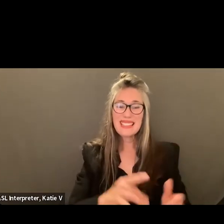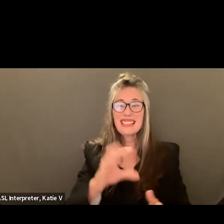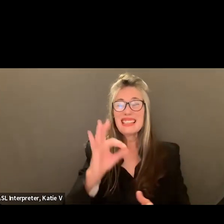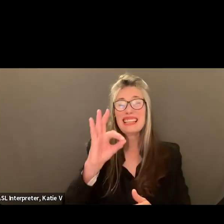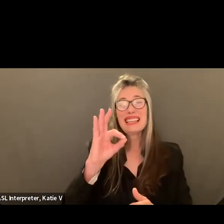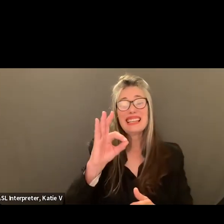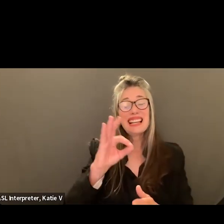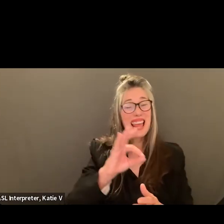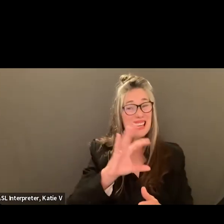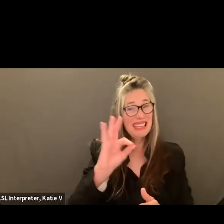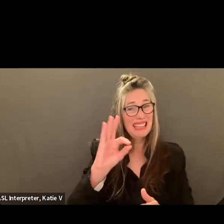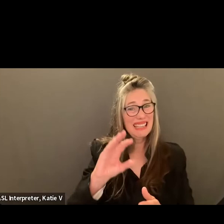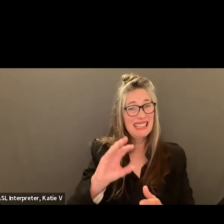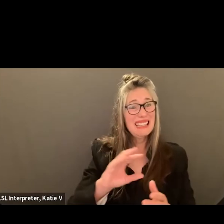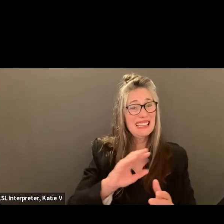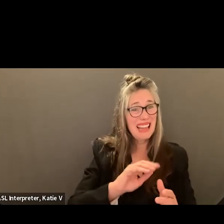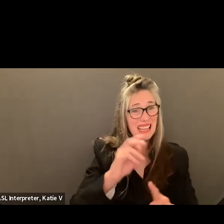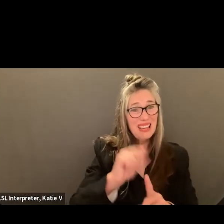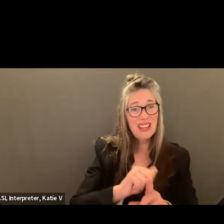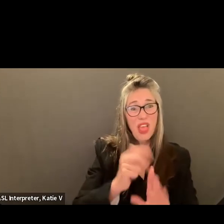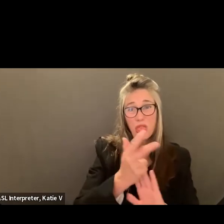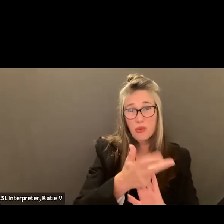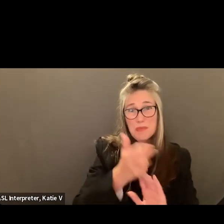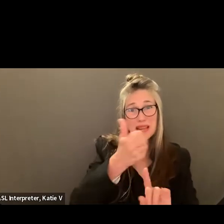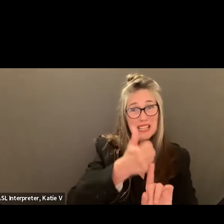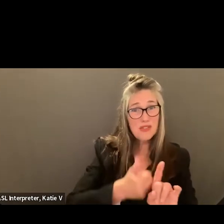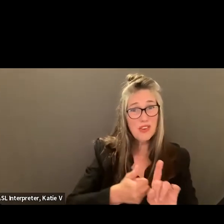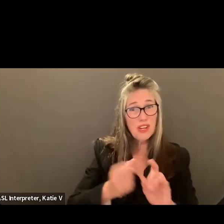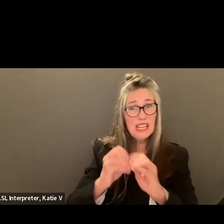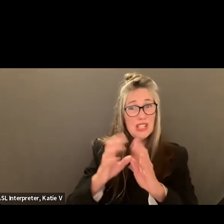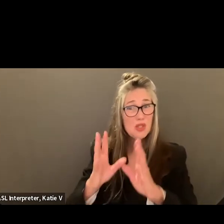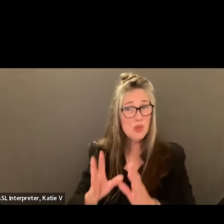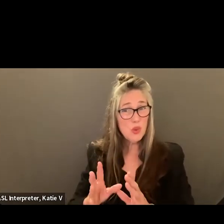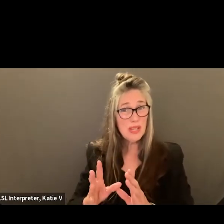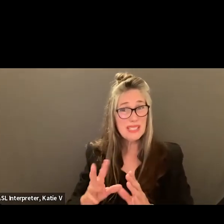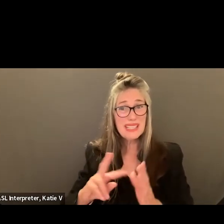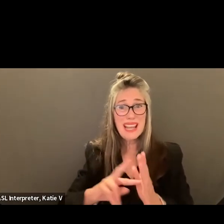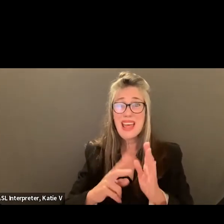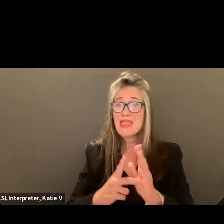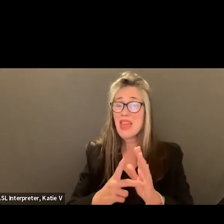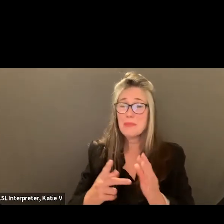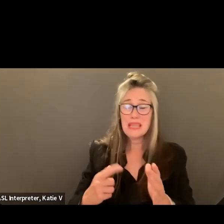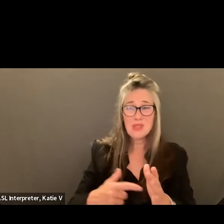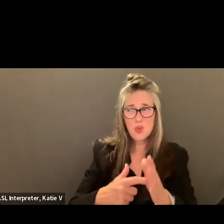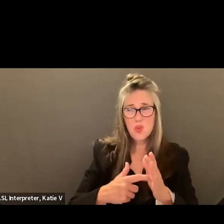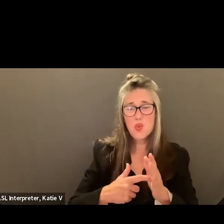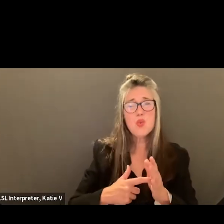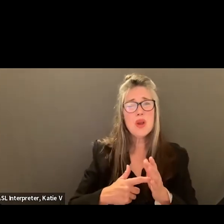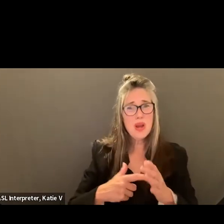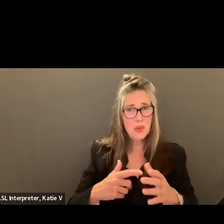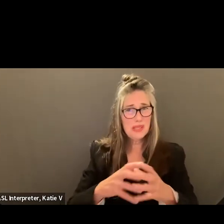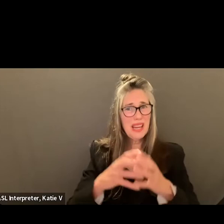throughout the week to be able to get through that and to provide some good solid feedback for them.